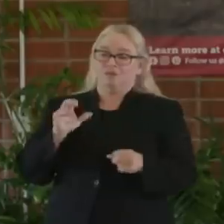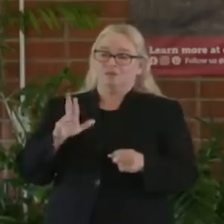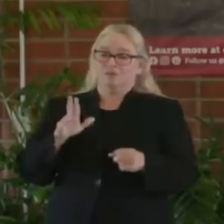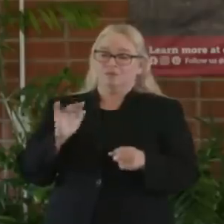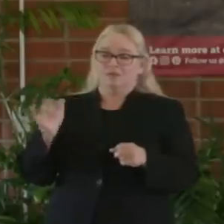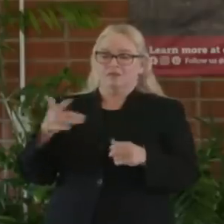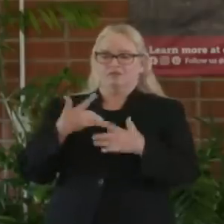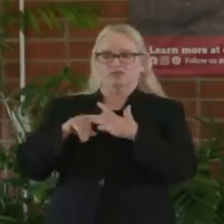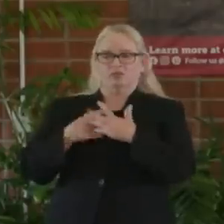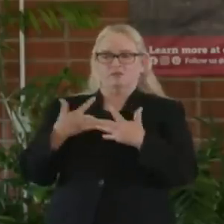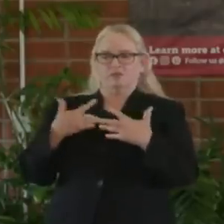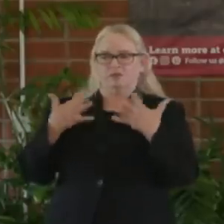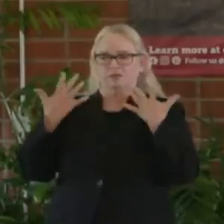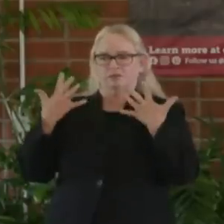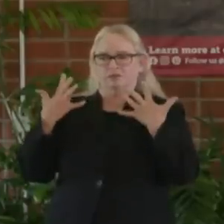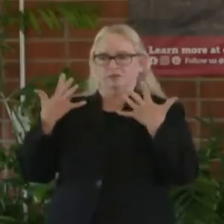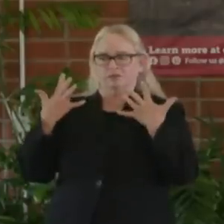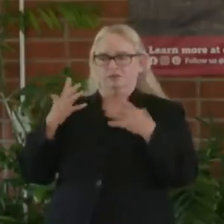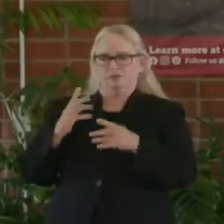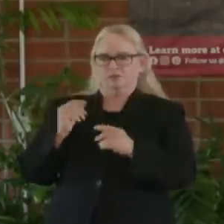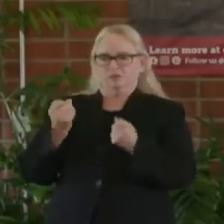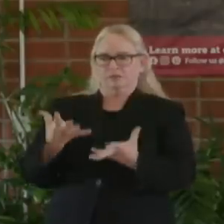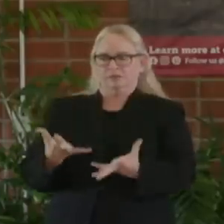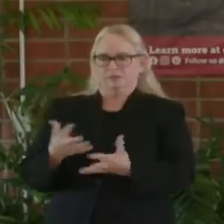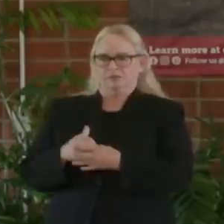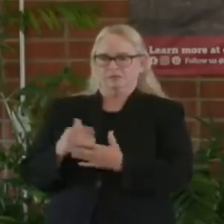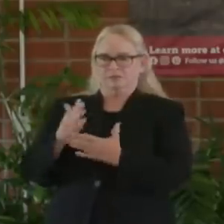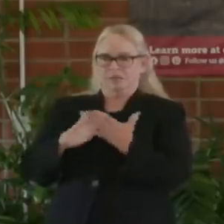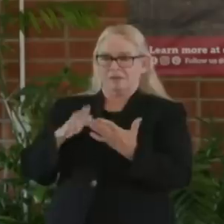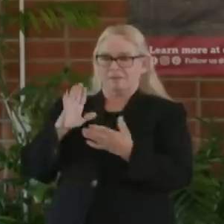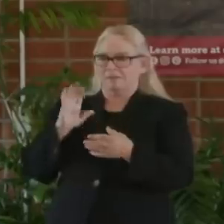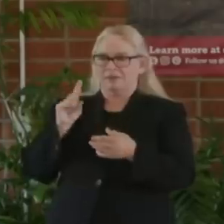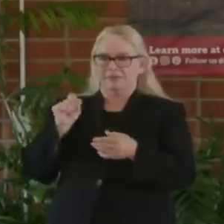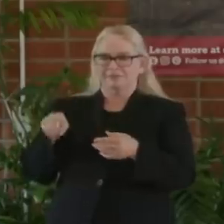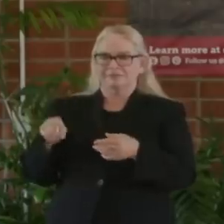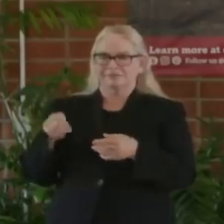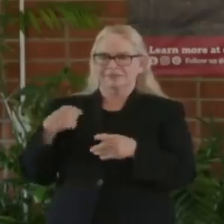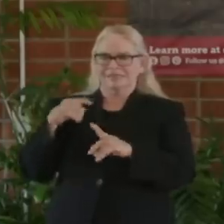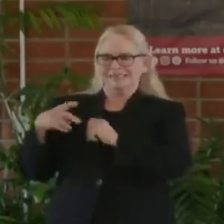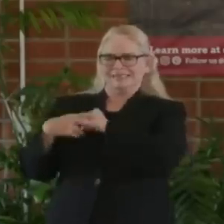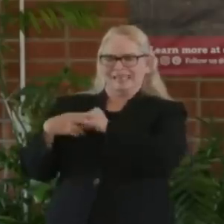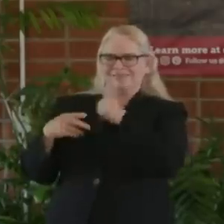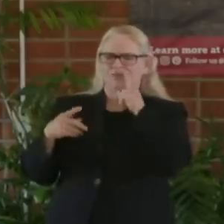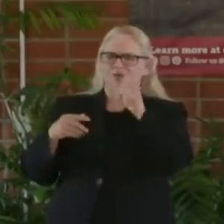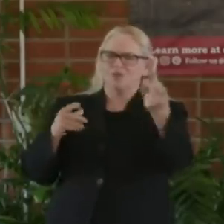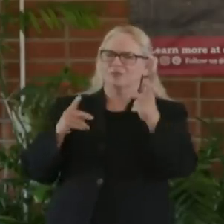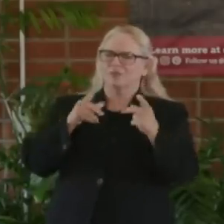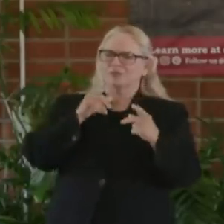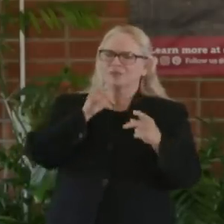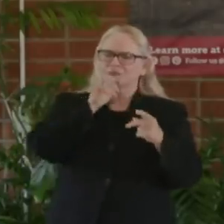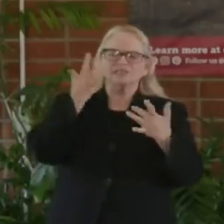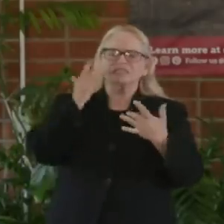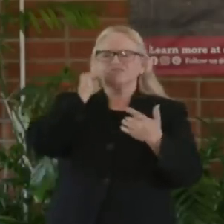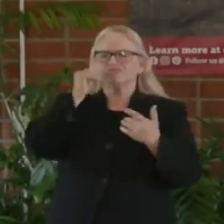pressure. Some of the regular hospital beds that we depend on for everyday care are filled up with COVID patients to the rate